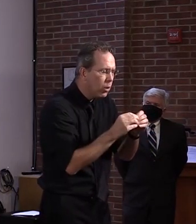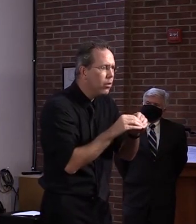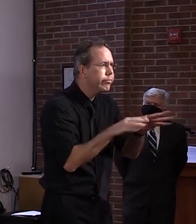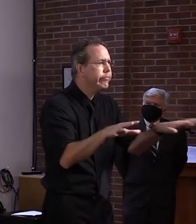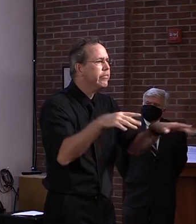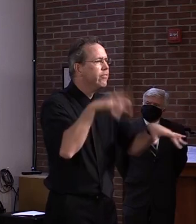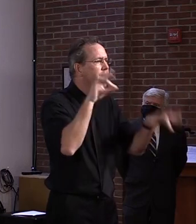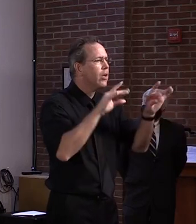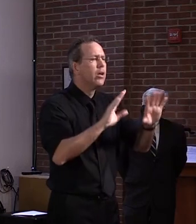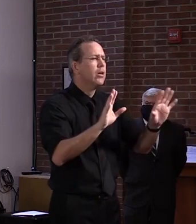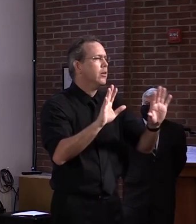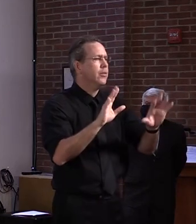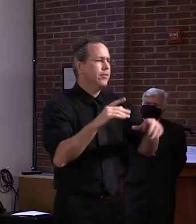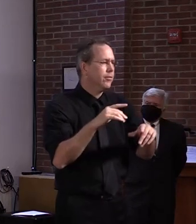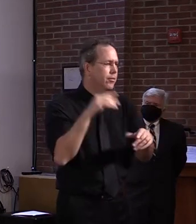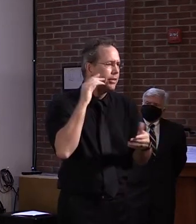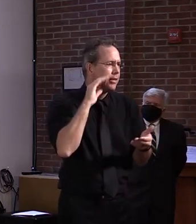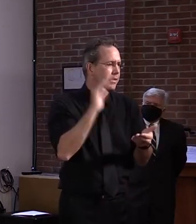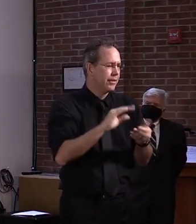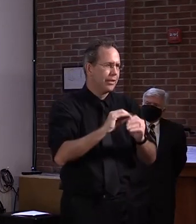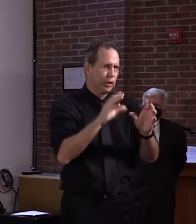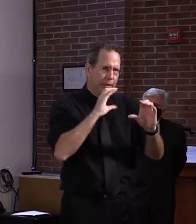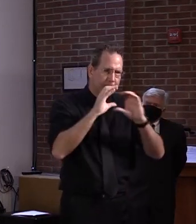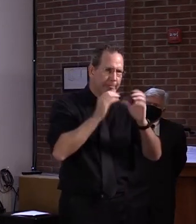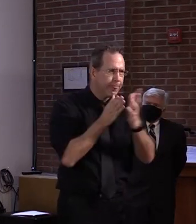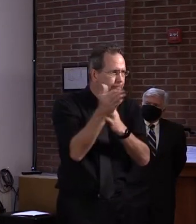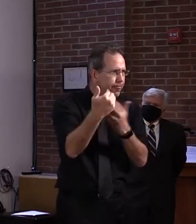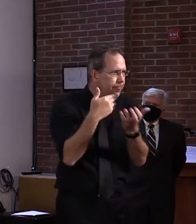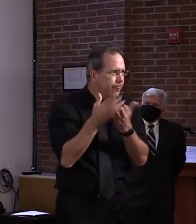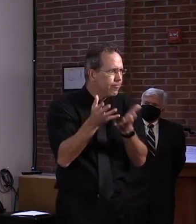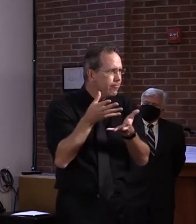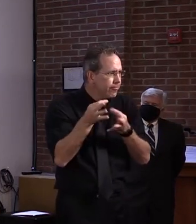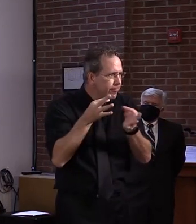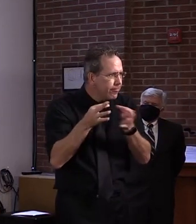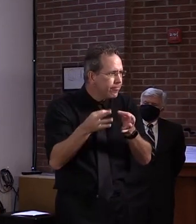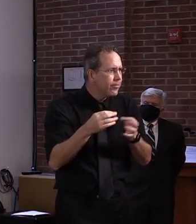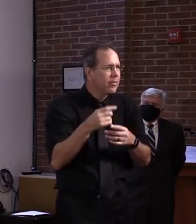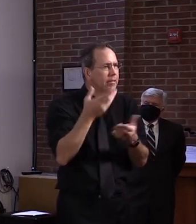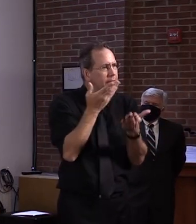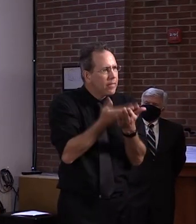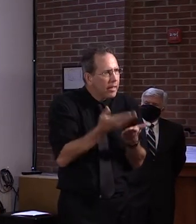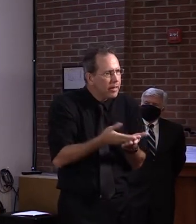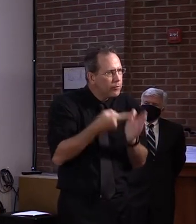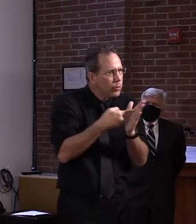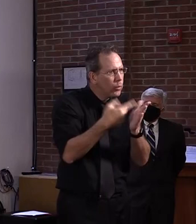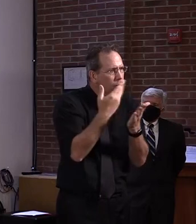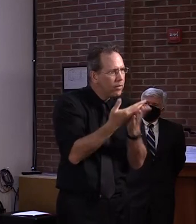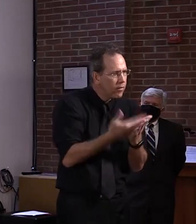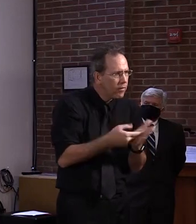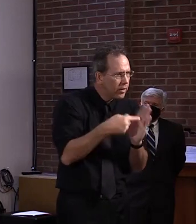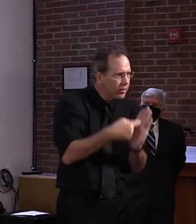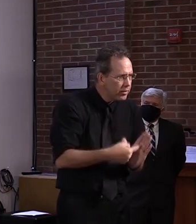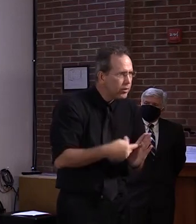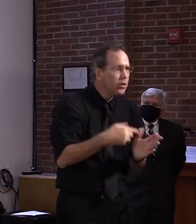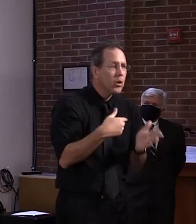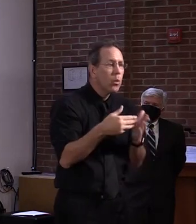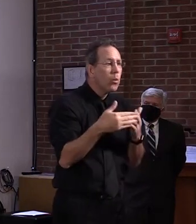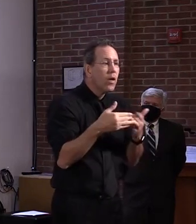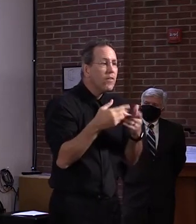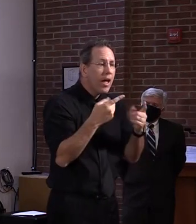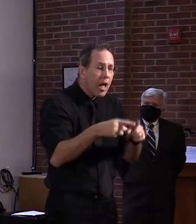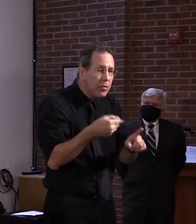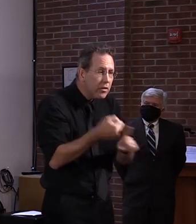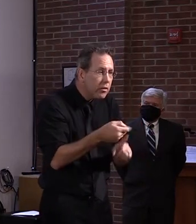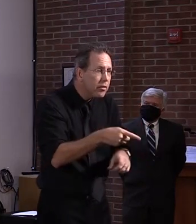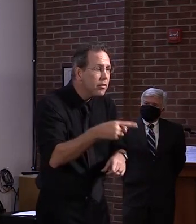things in terms of the reporting, but also we will always do the right things in terms of the advice and, uh, actions we take